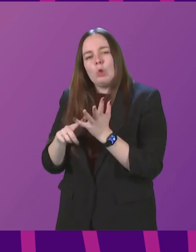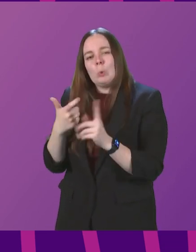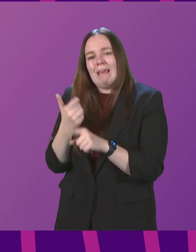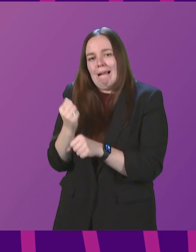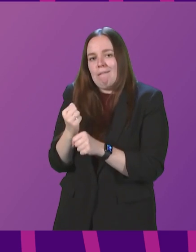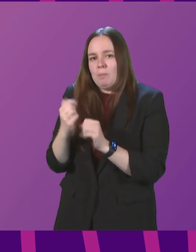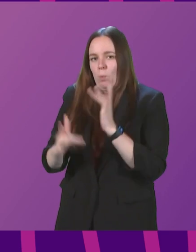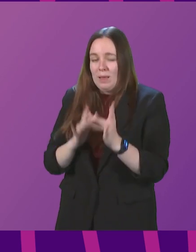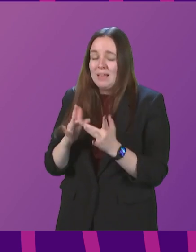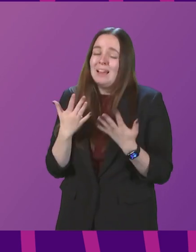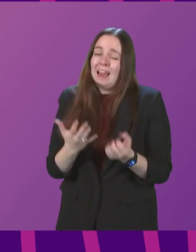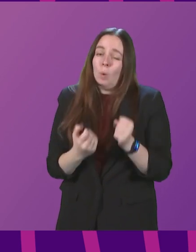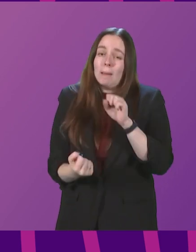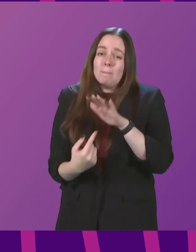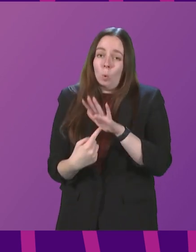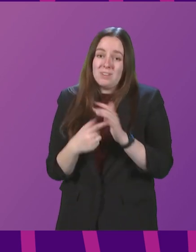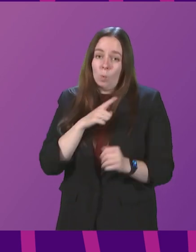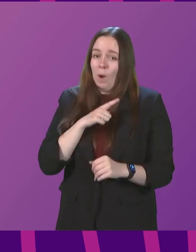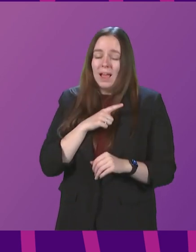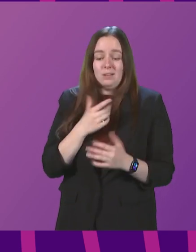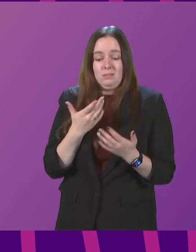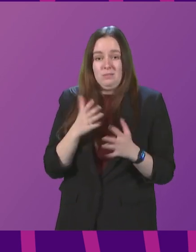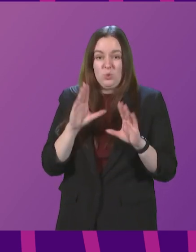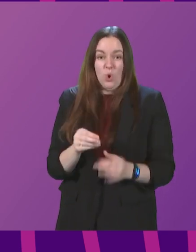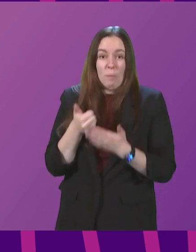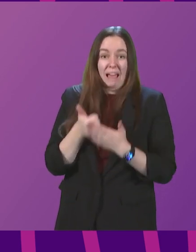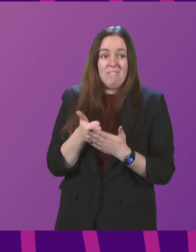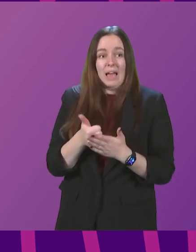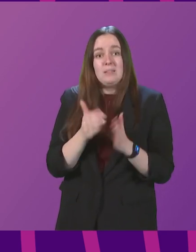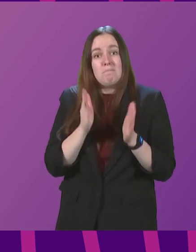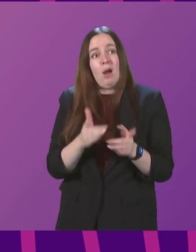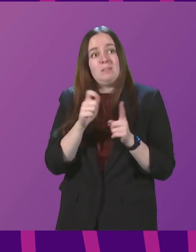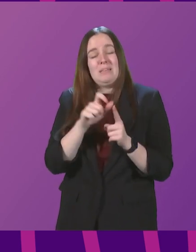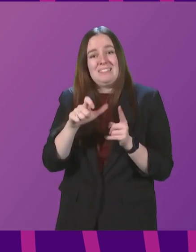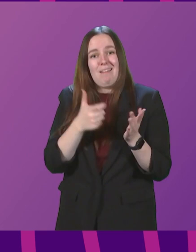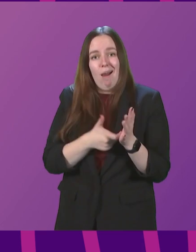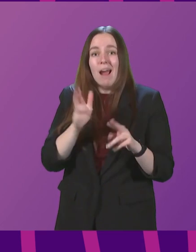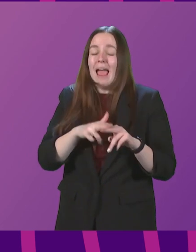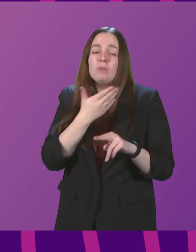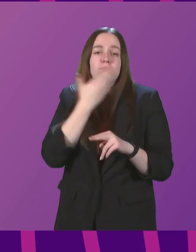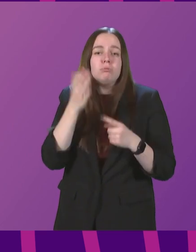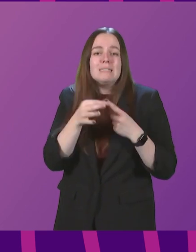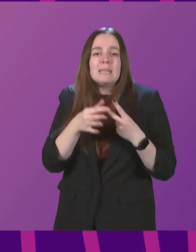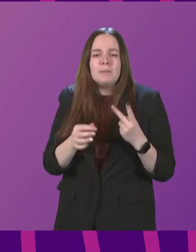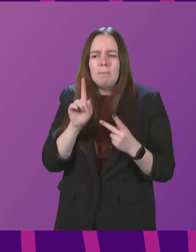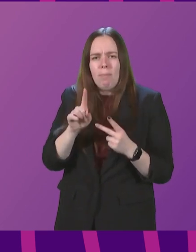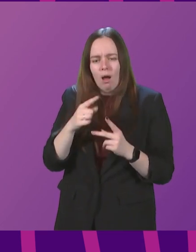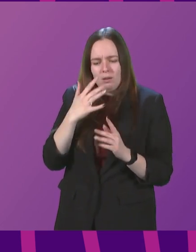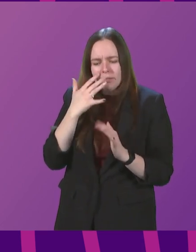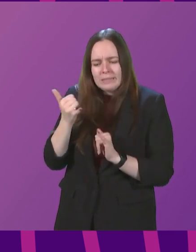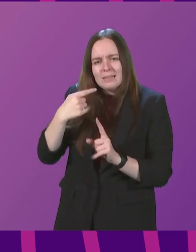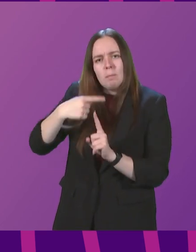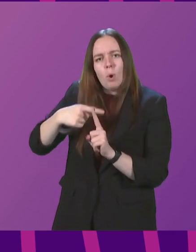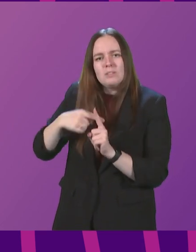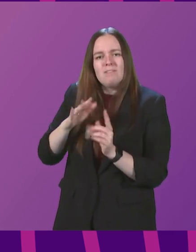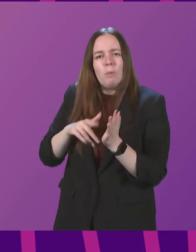even more important now that we are no longer advising confirmatory PCR tests for those without symptoms who test positive through lateral flow